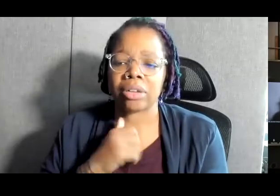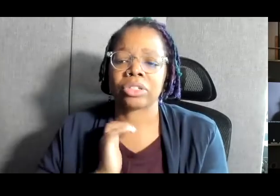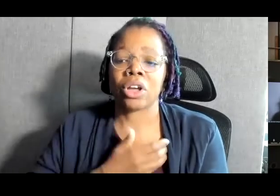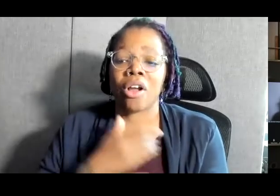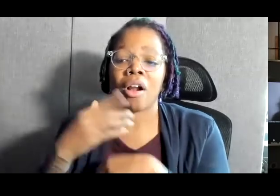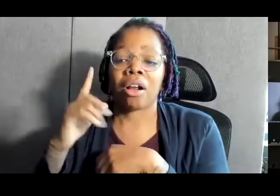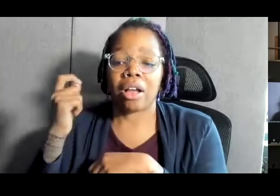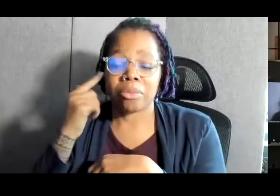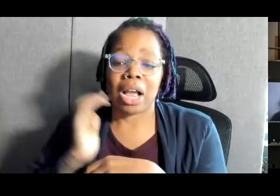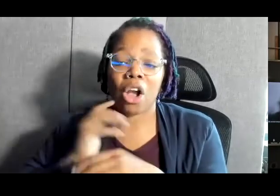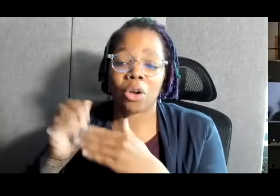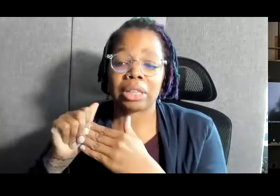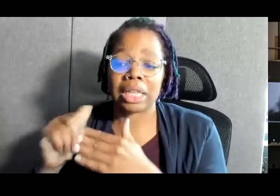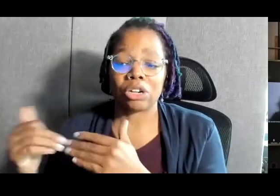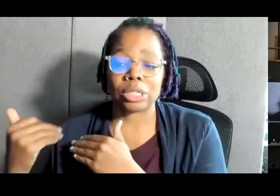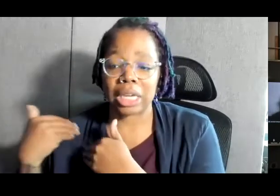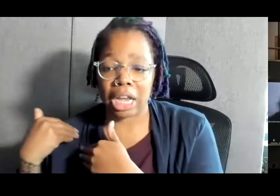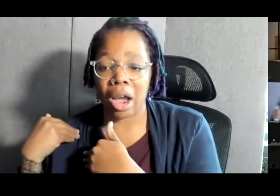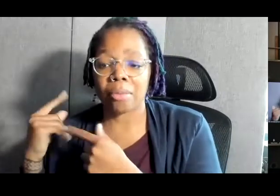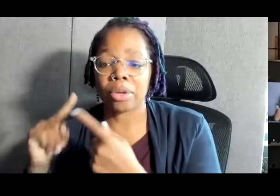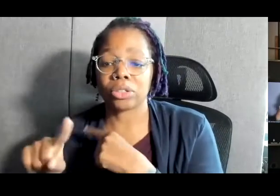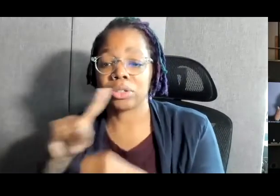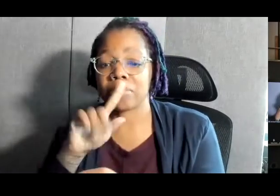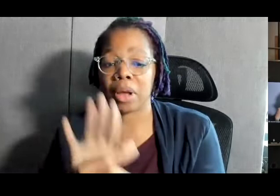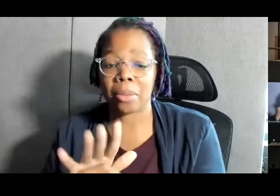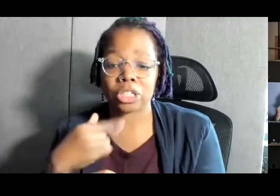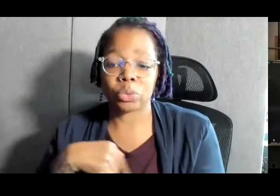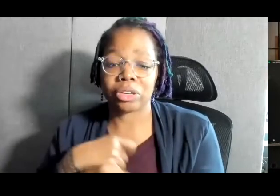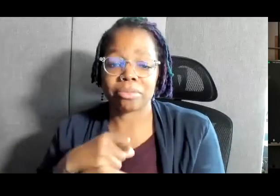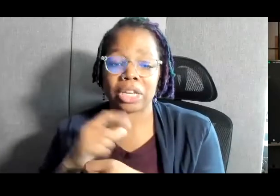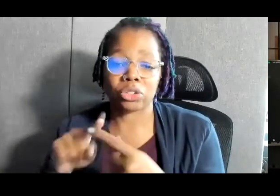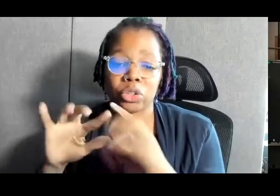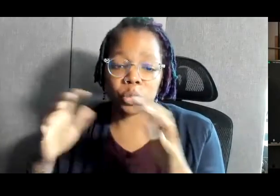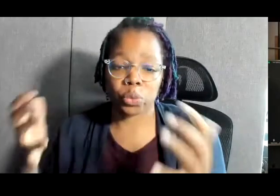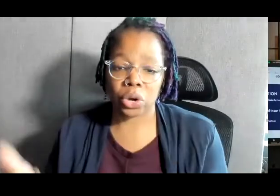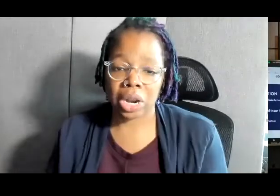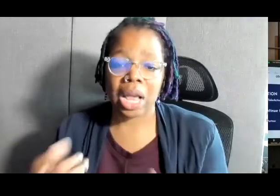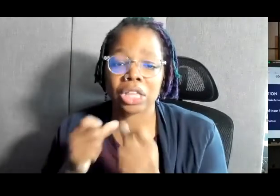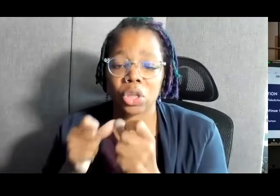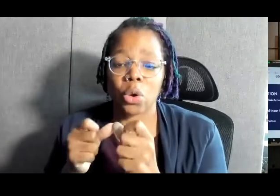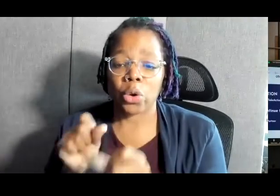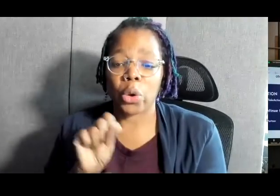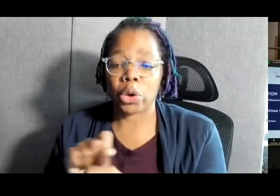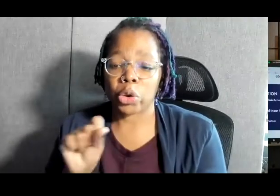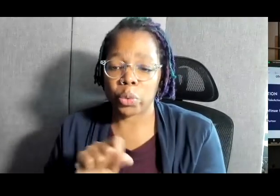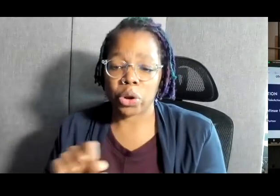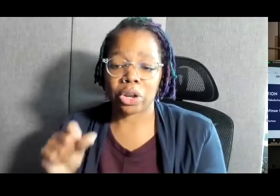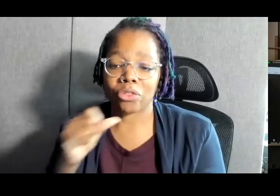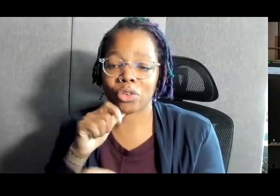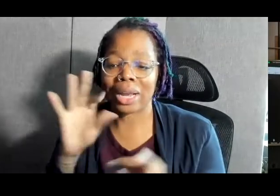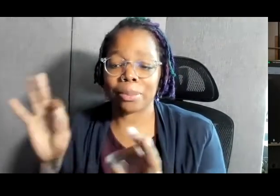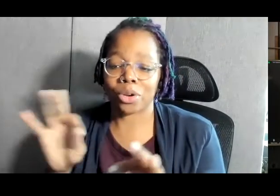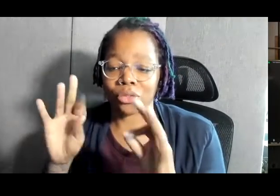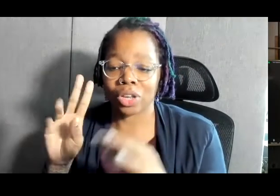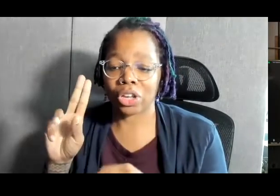accountable to the promises that we've made to the world. That's the ongoing work of an imperfect union.